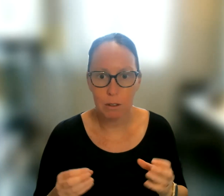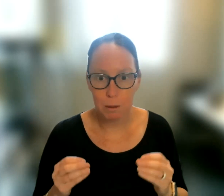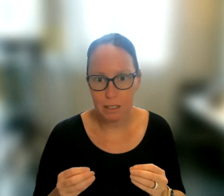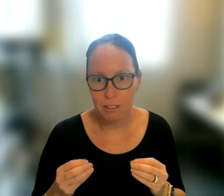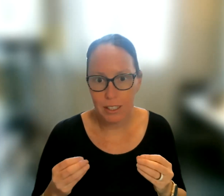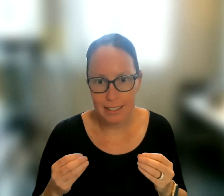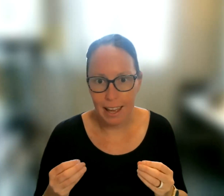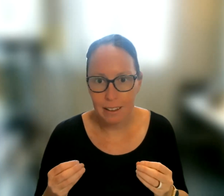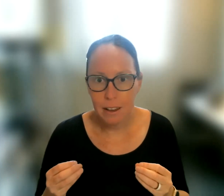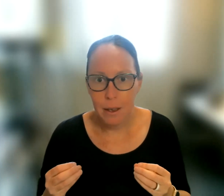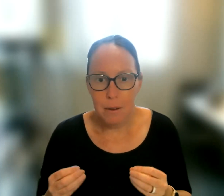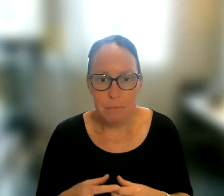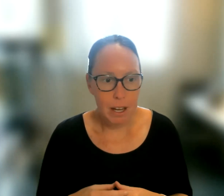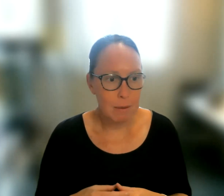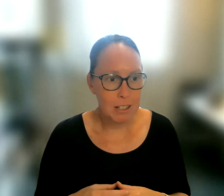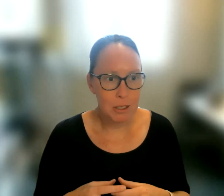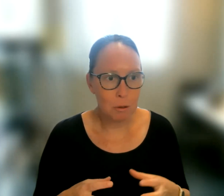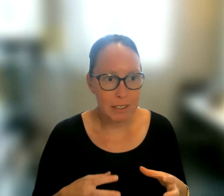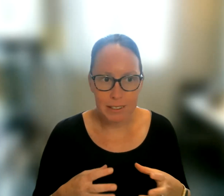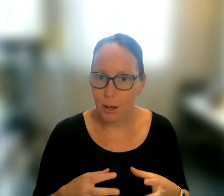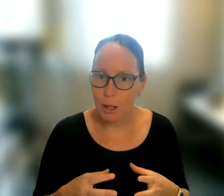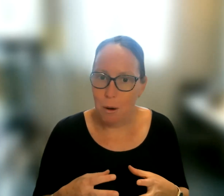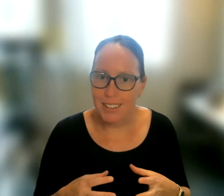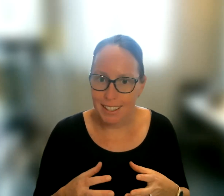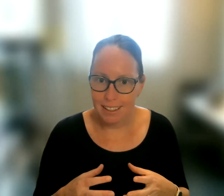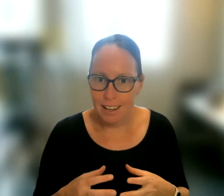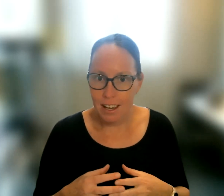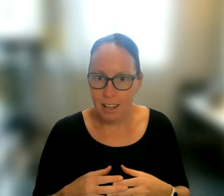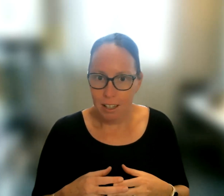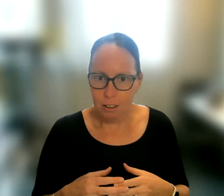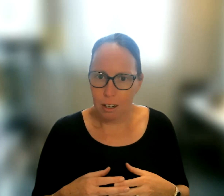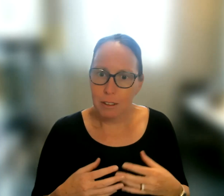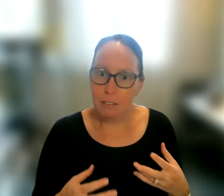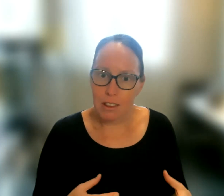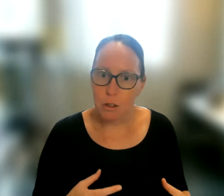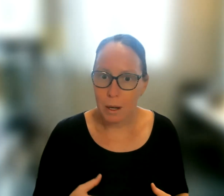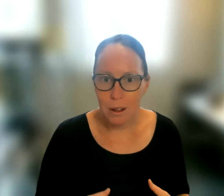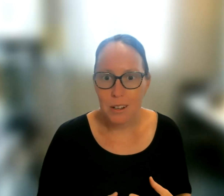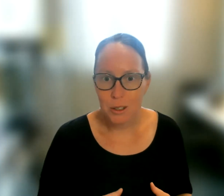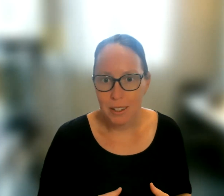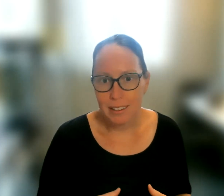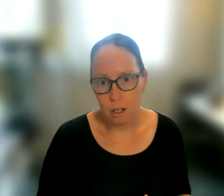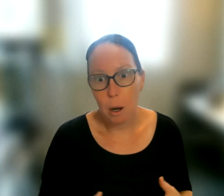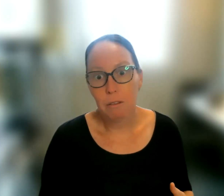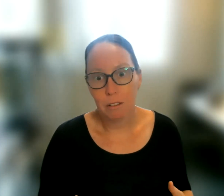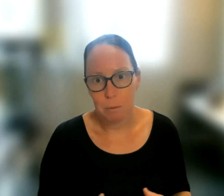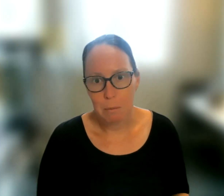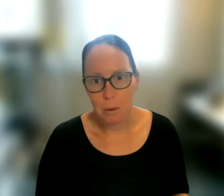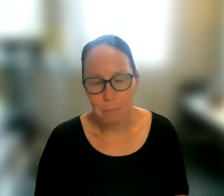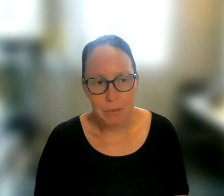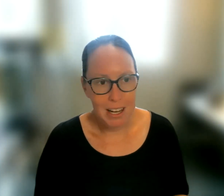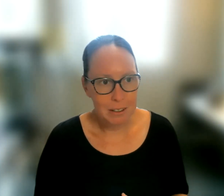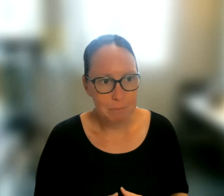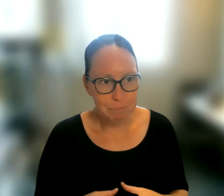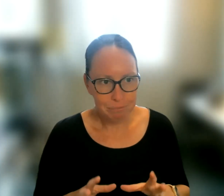make a video specifically to that. I just don't necessarily want to reinvent the wheel or do things that aren't helpful for